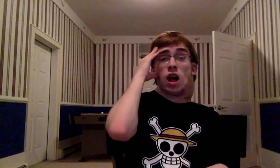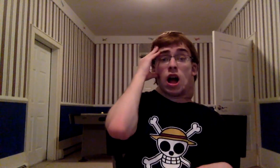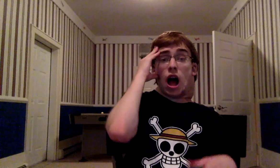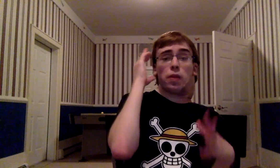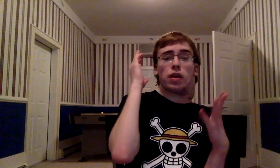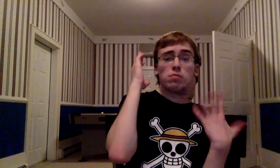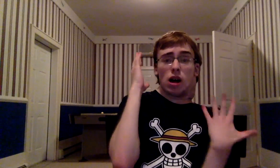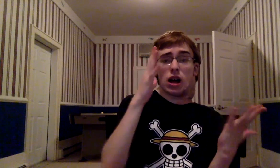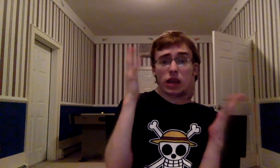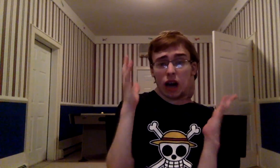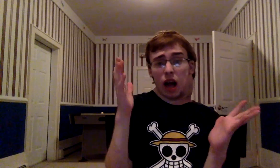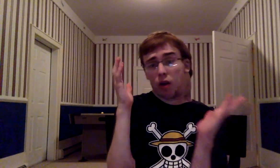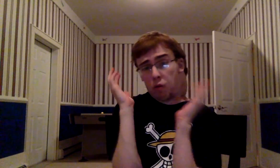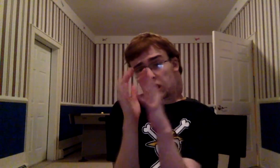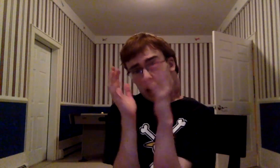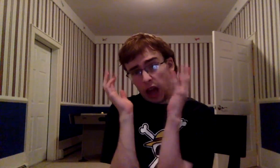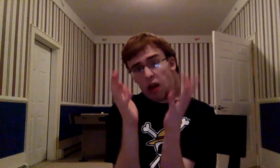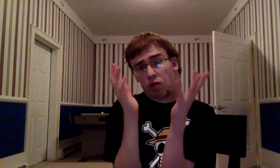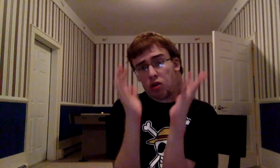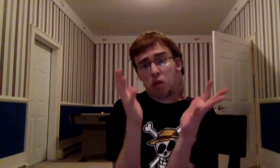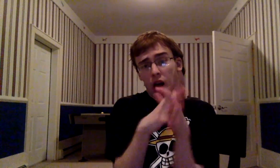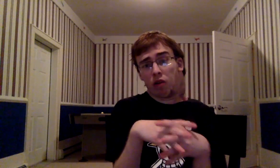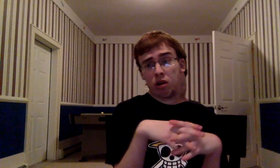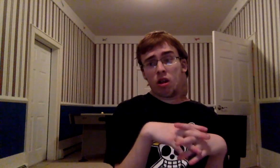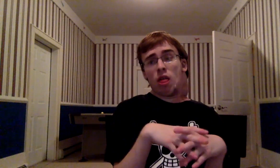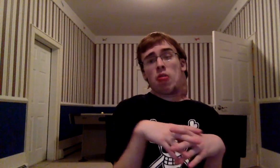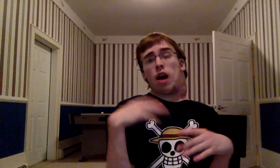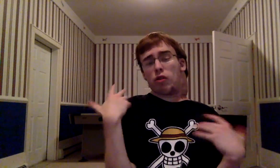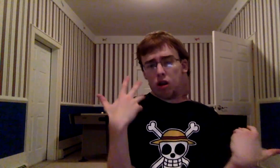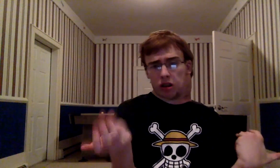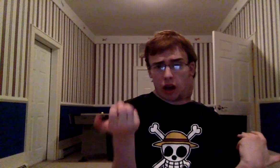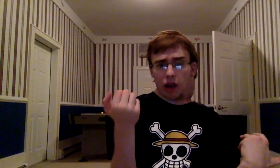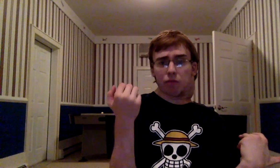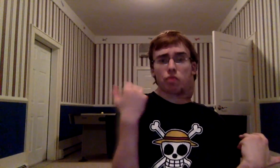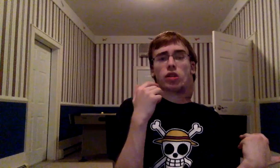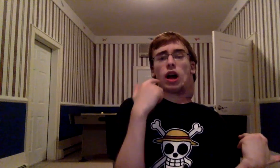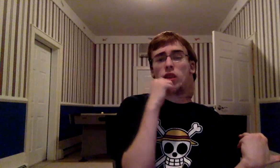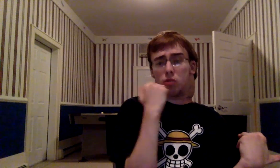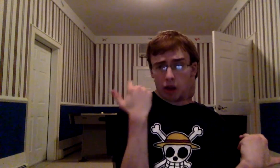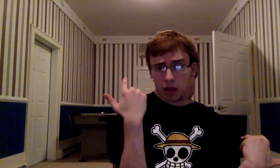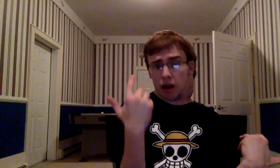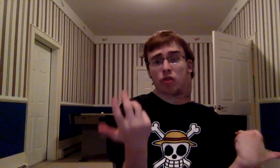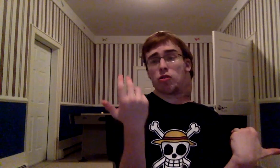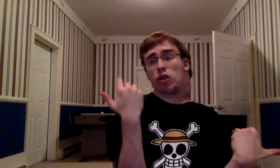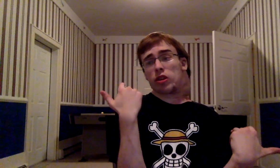I mean, my god, what the hell, Kubo? And there are times, I think it was when Kenpachi releases